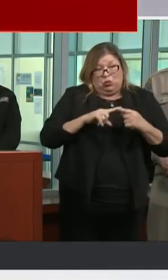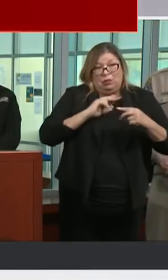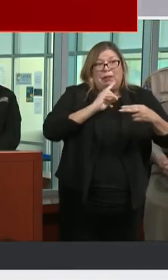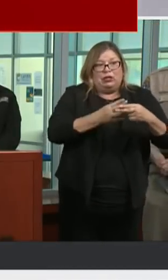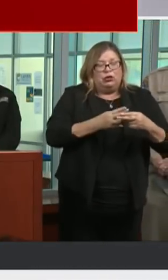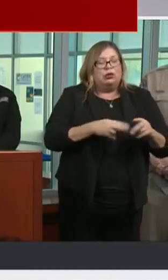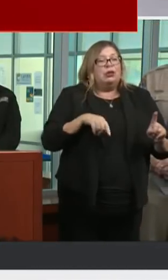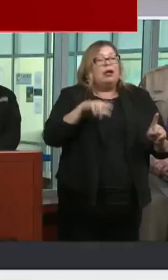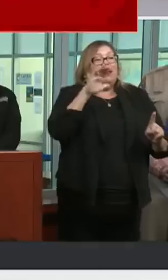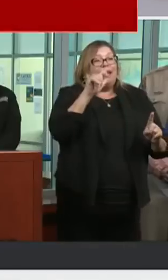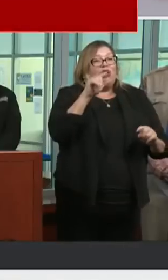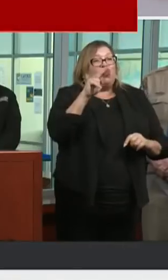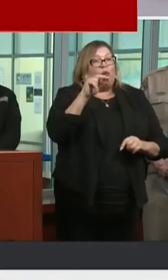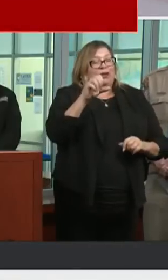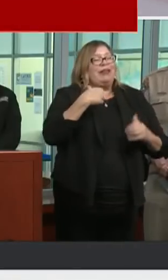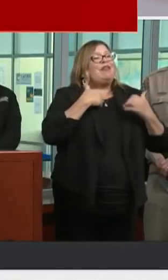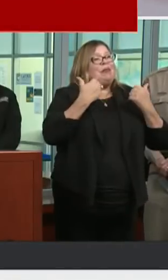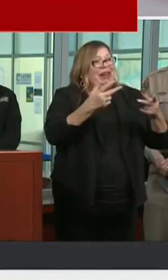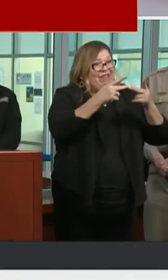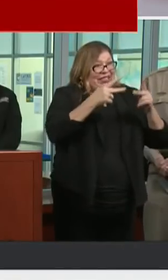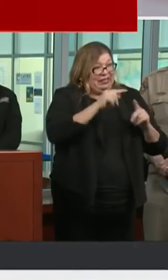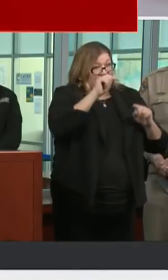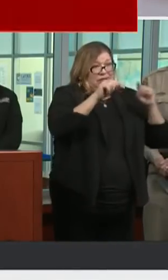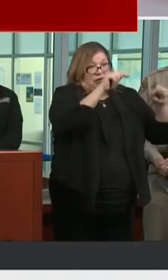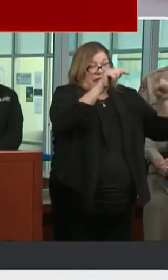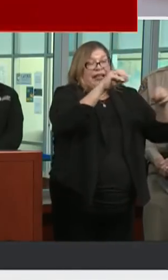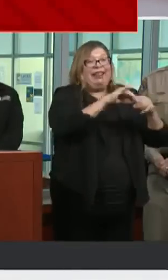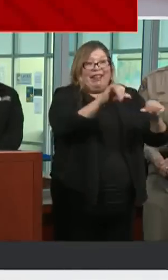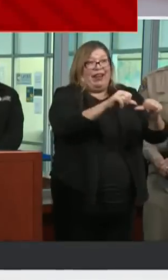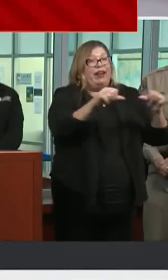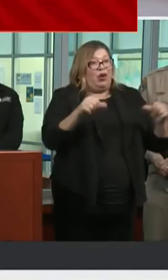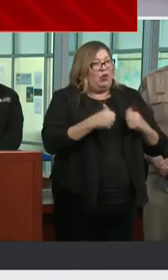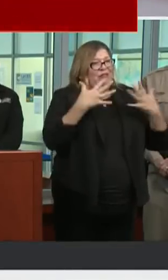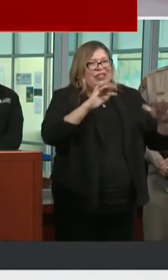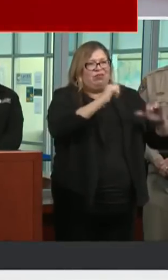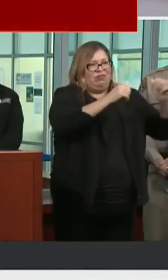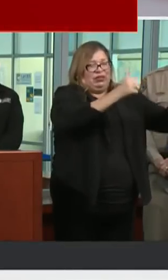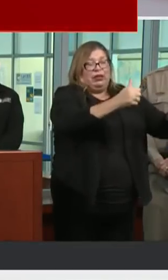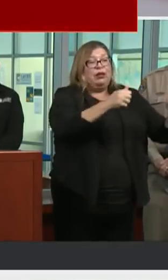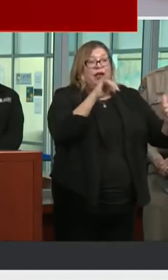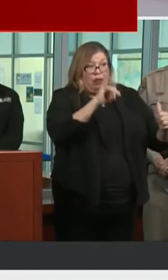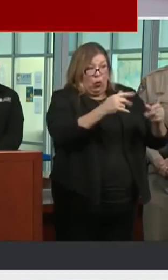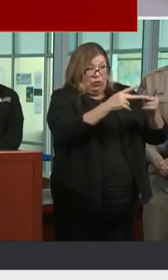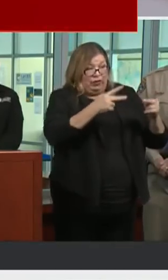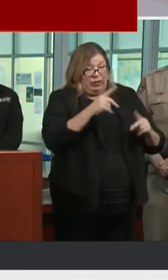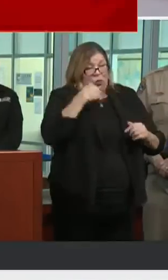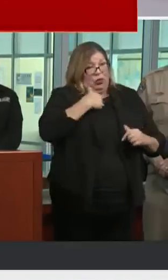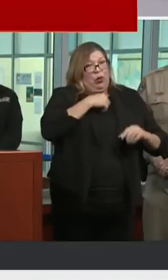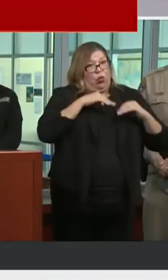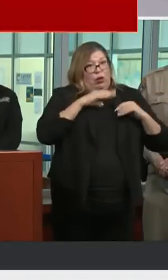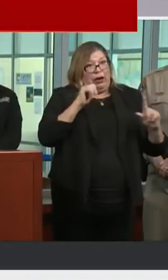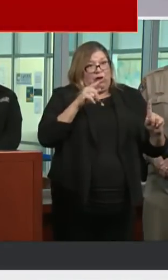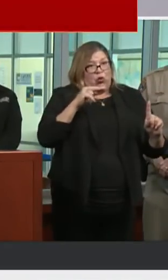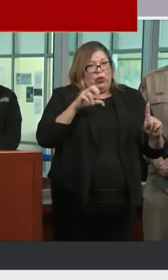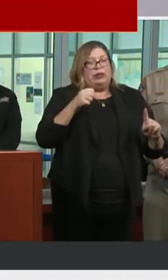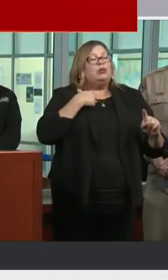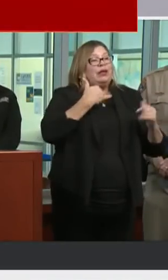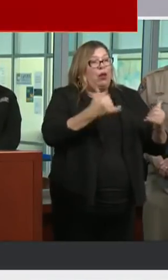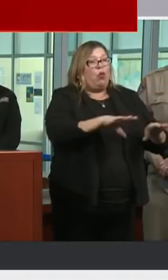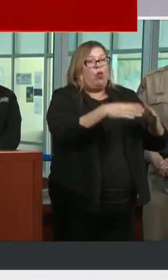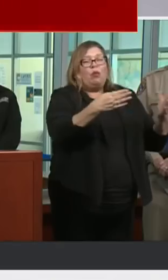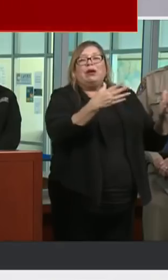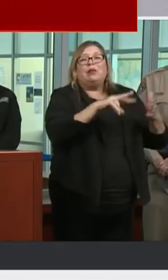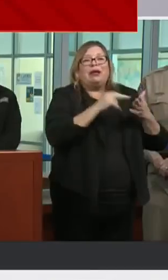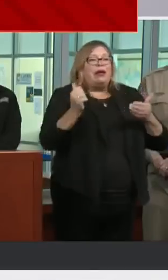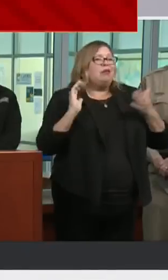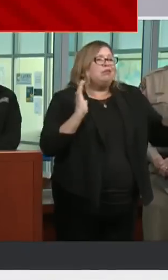facilities in the area. We are making those facilities open to bring in resources to assist with any of